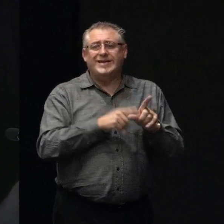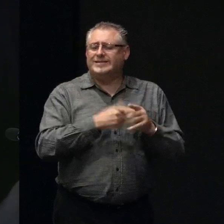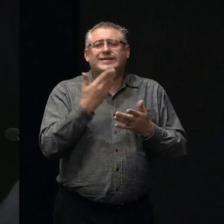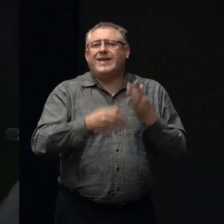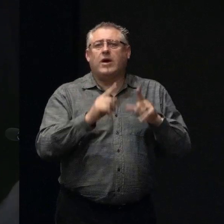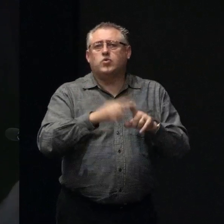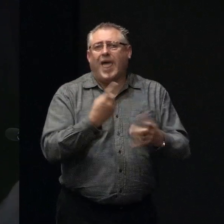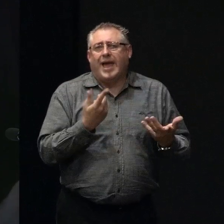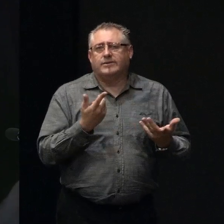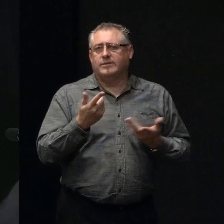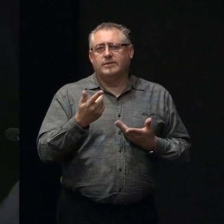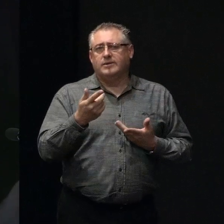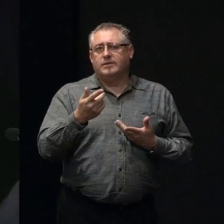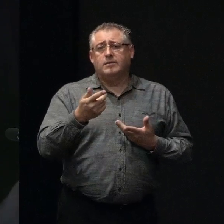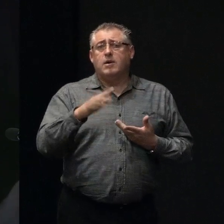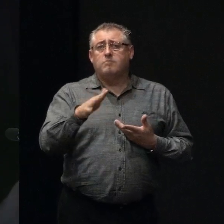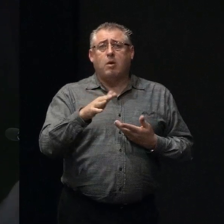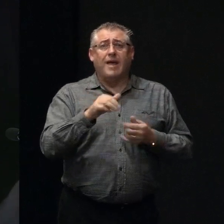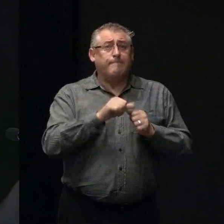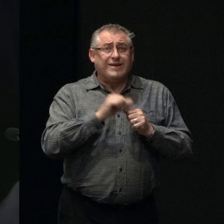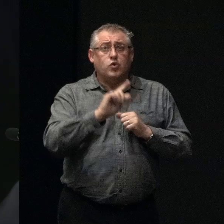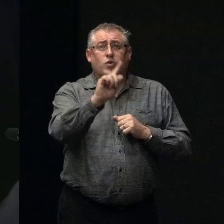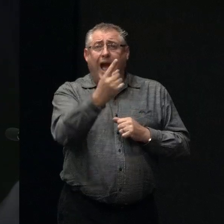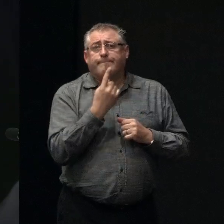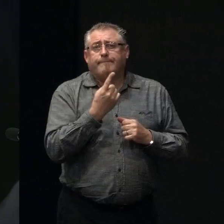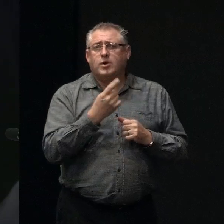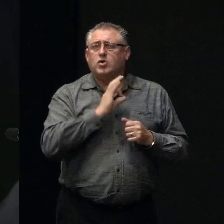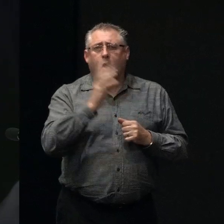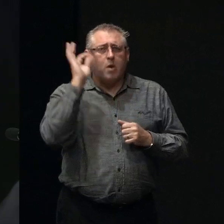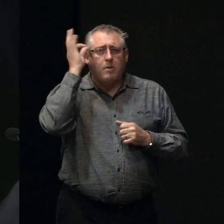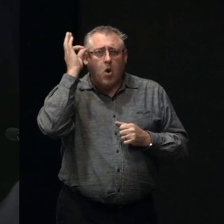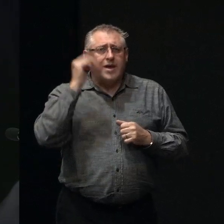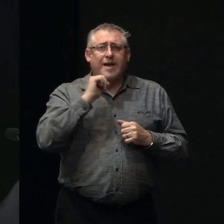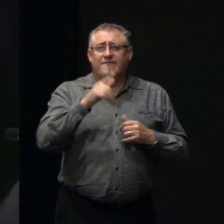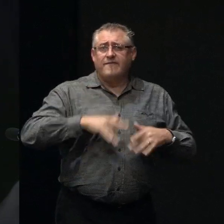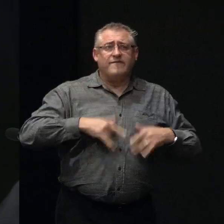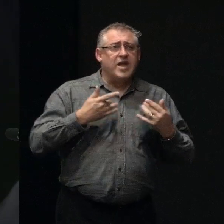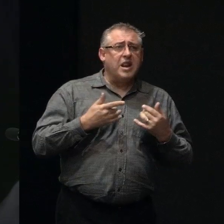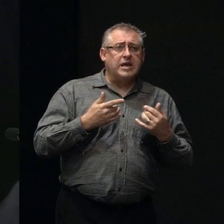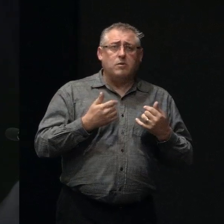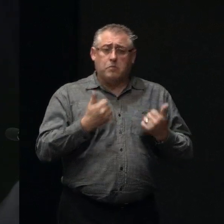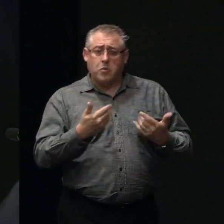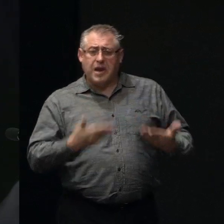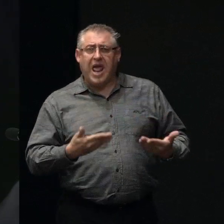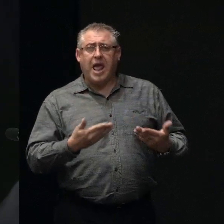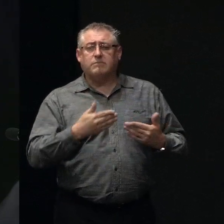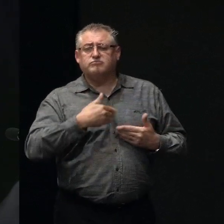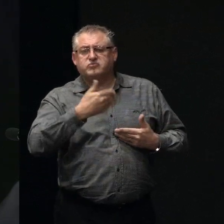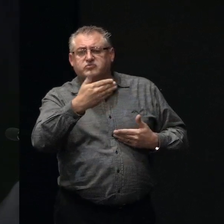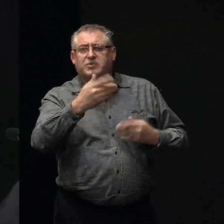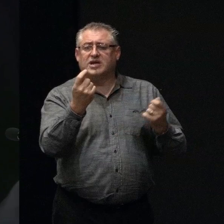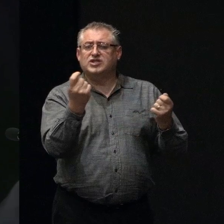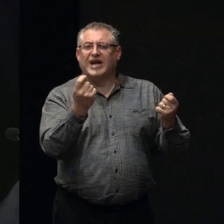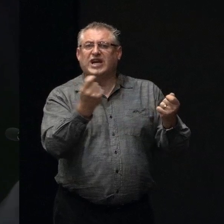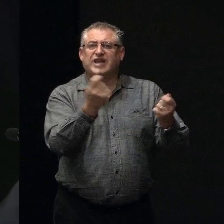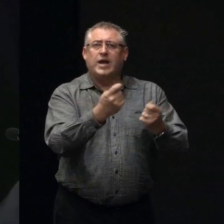late, and it probably will be a lot more to come. So, don't be worried if you're feeling good now, and if things start changing in the next two